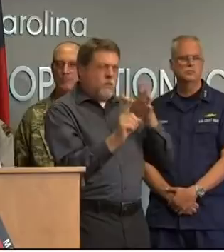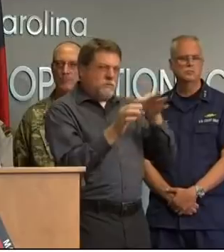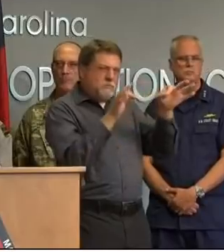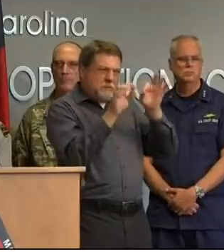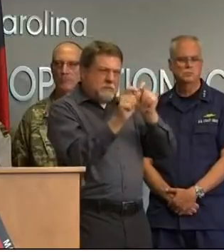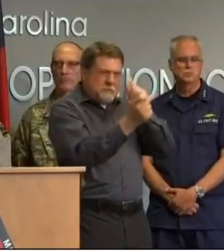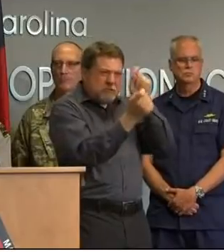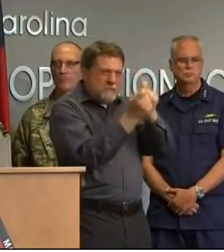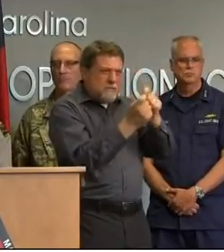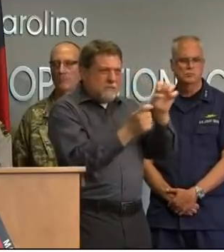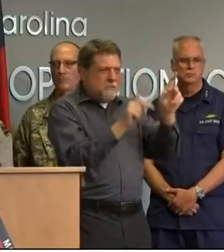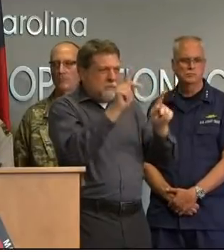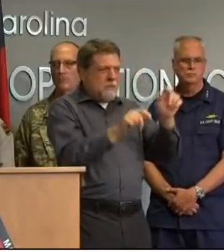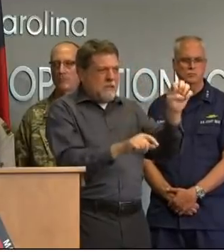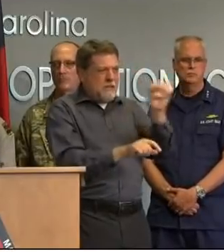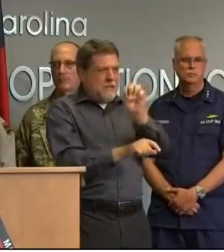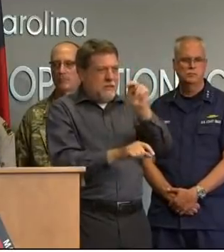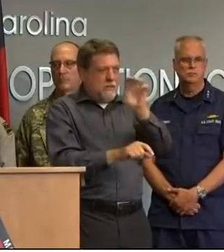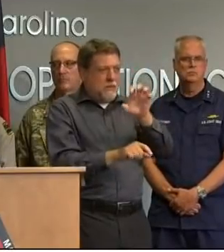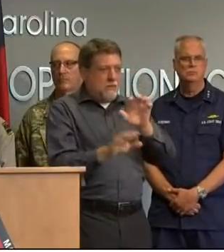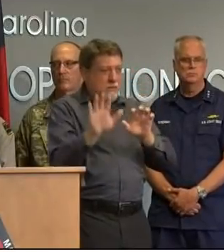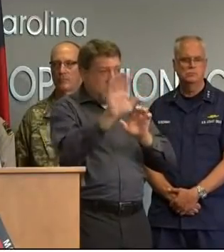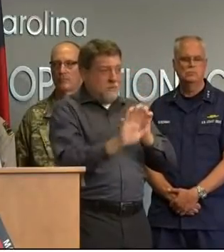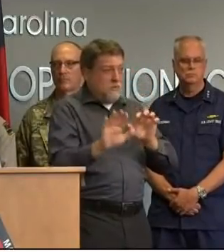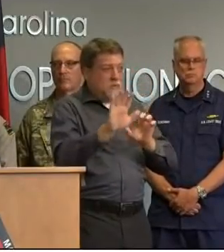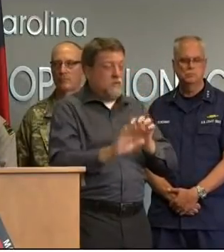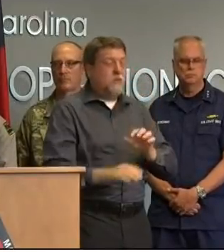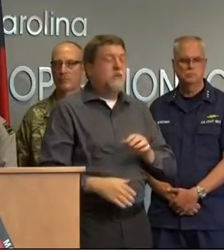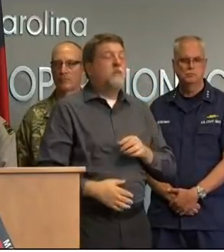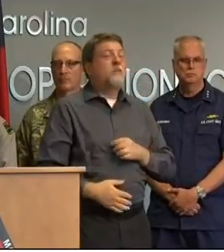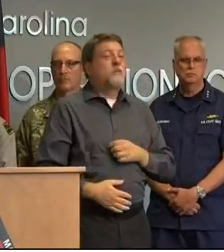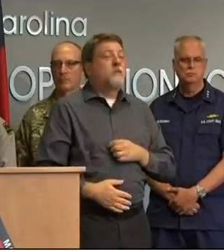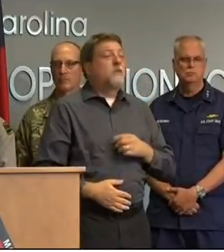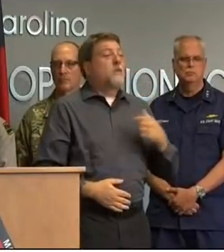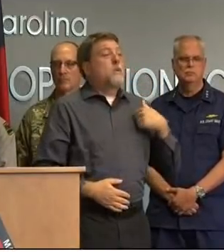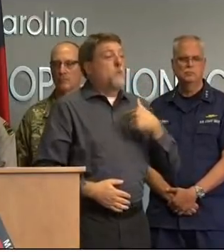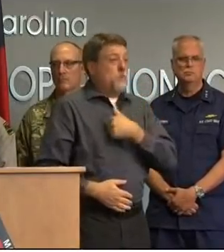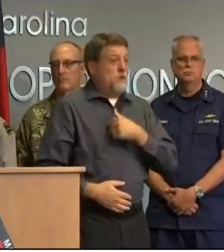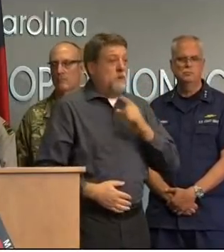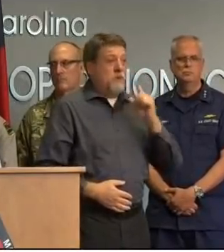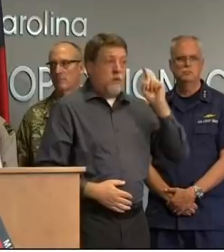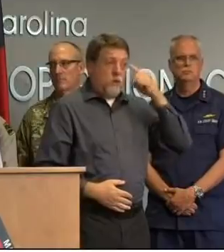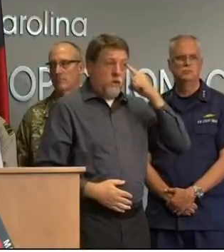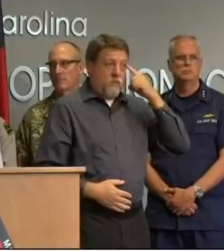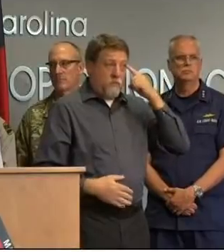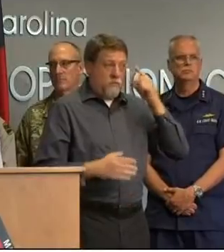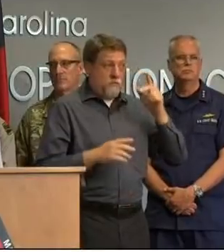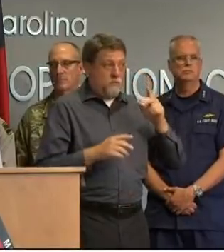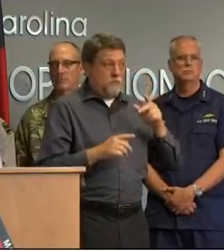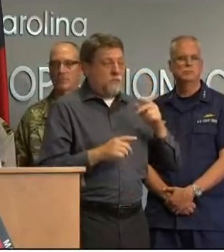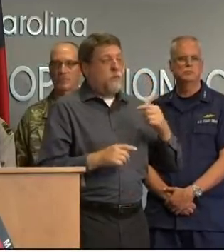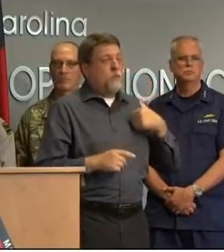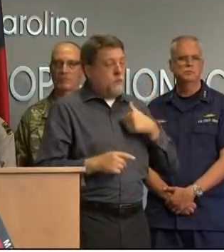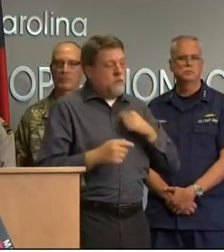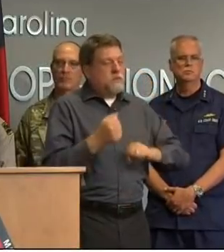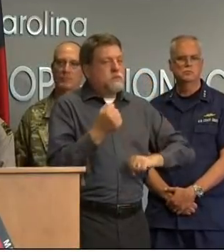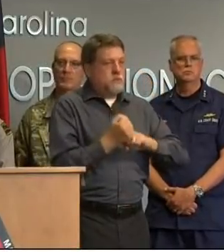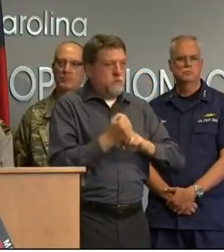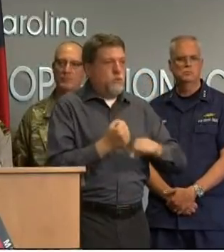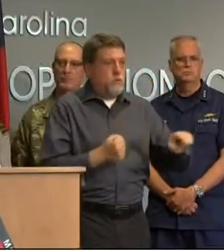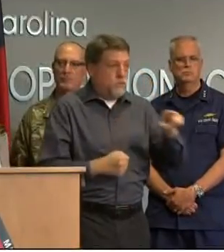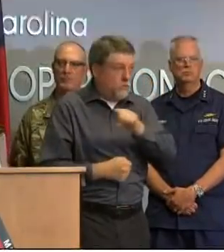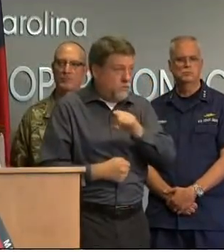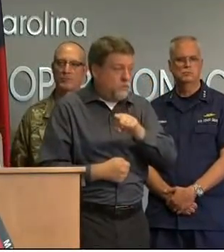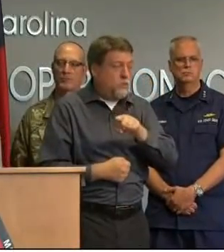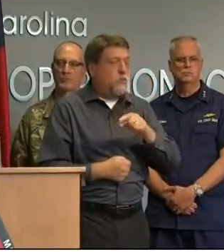the people of north carolina are with you the government of north carolina is with you and we want to do everything we possibly can to